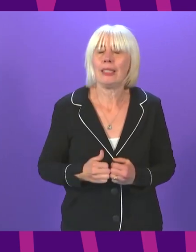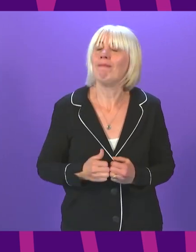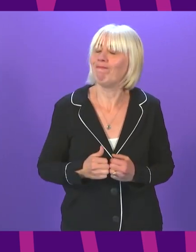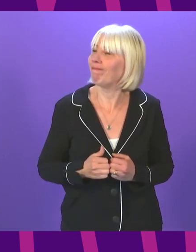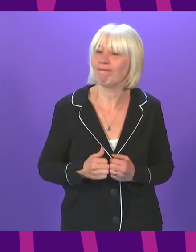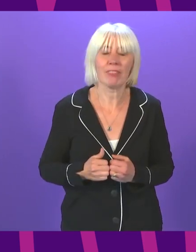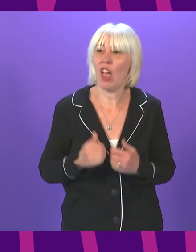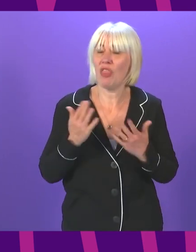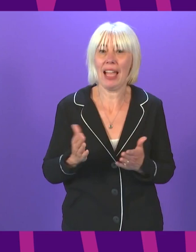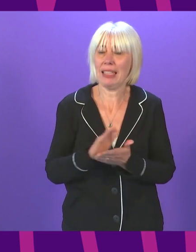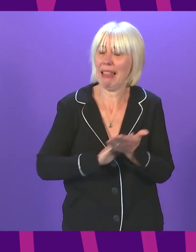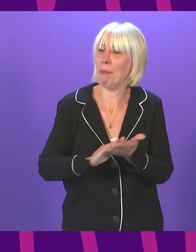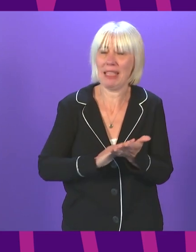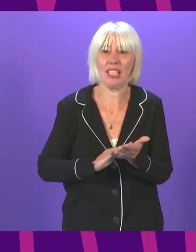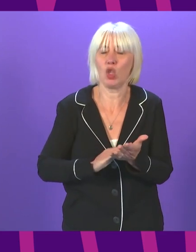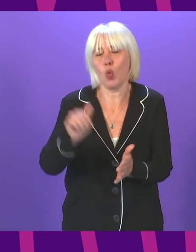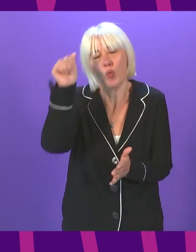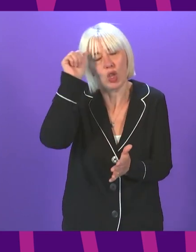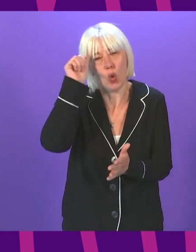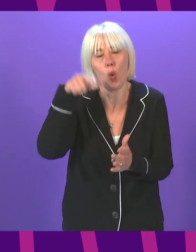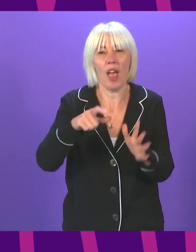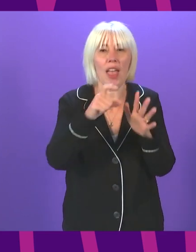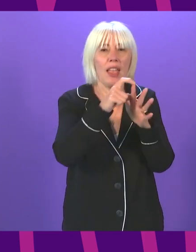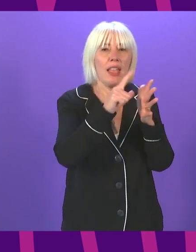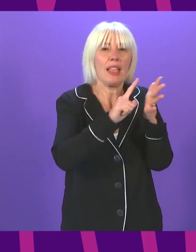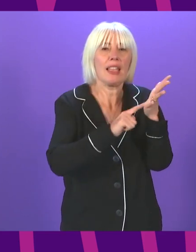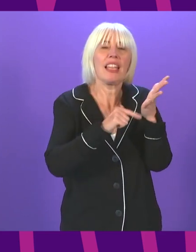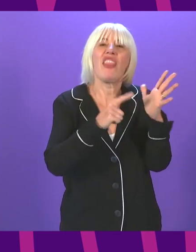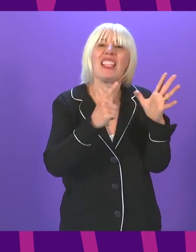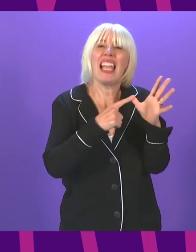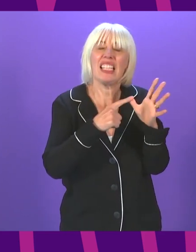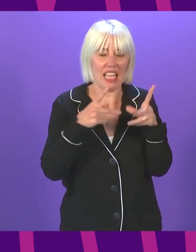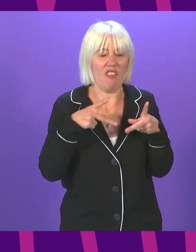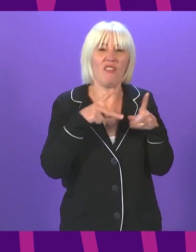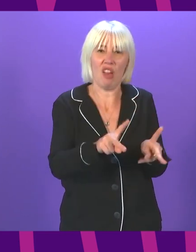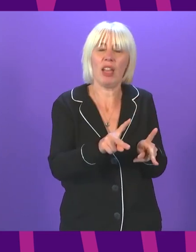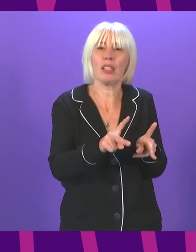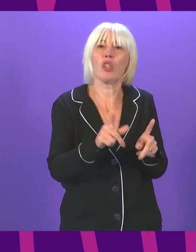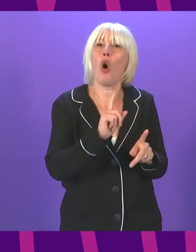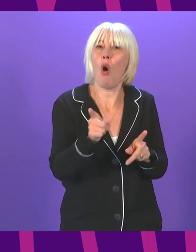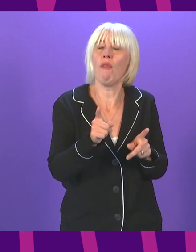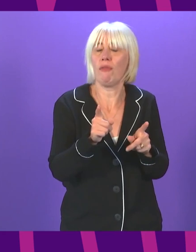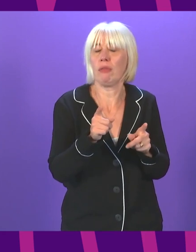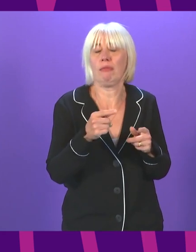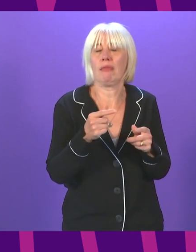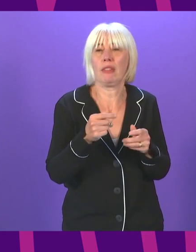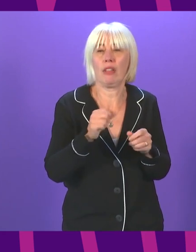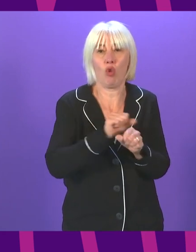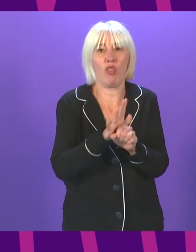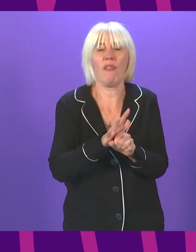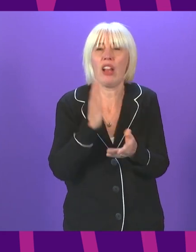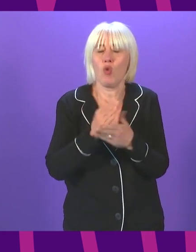doubt that this underlines the fact that the Delta variant is significantly more transmissible than previous strains.